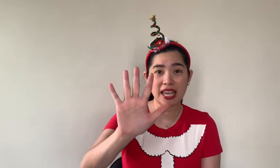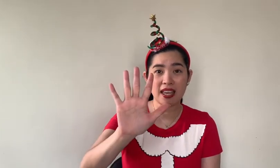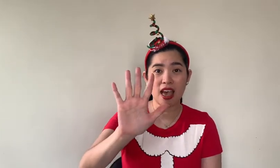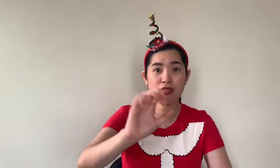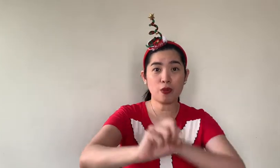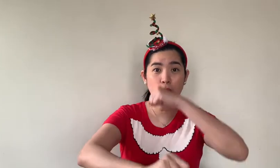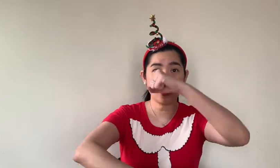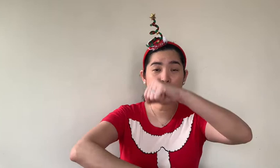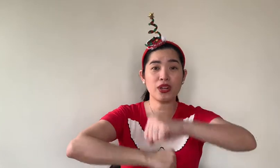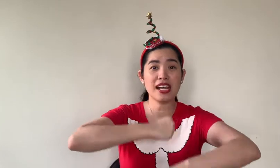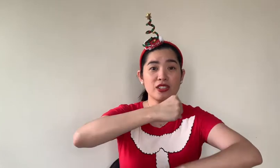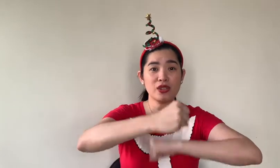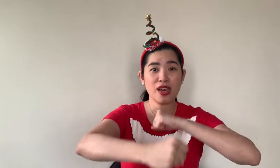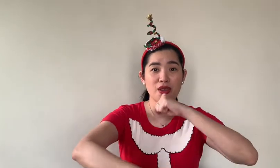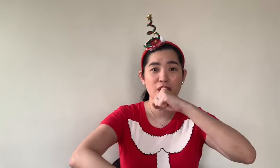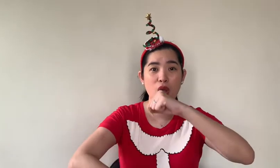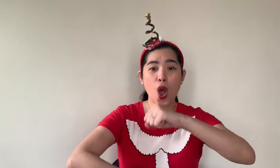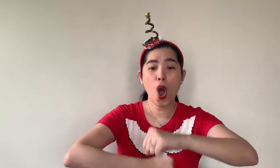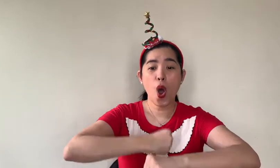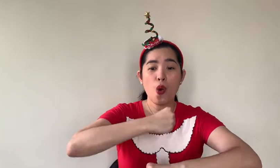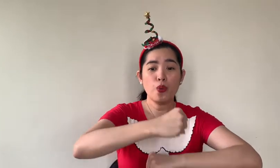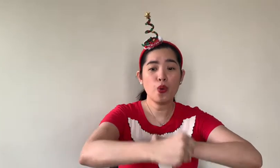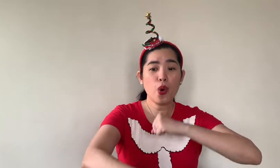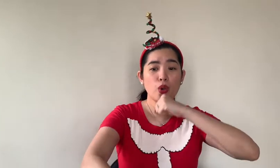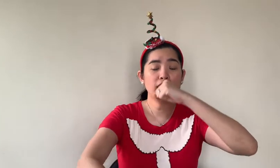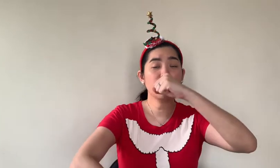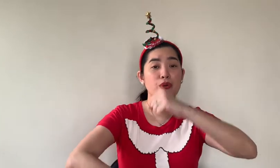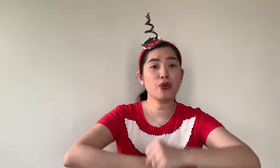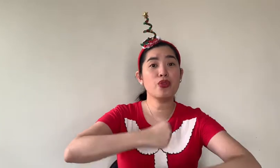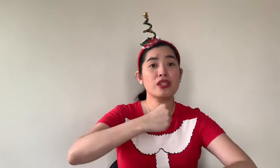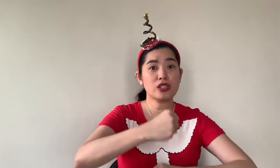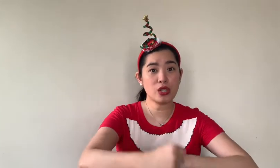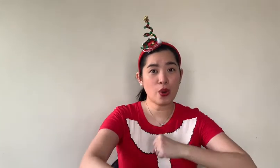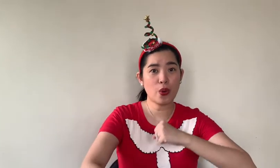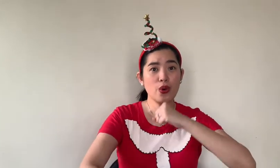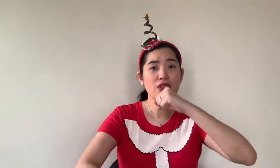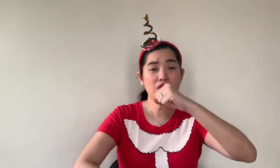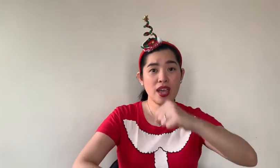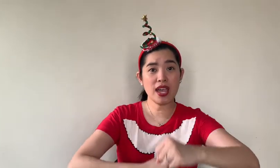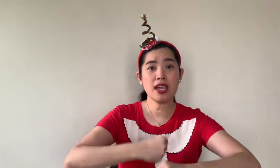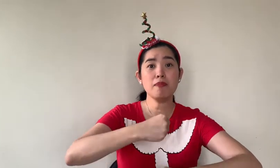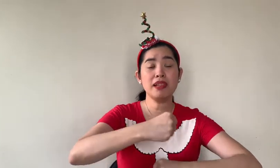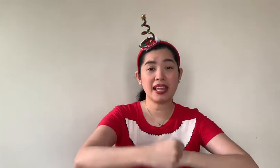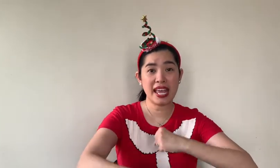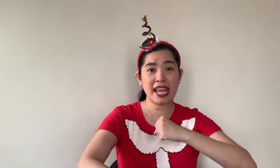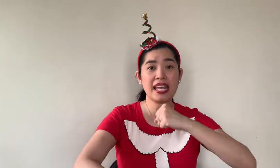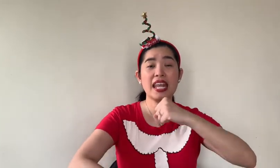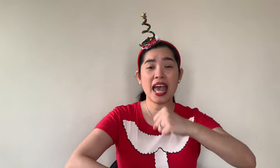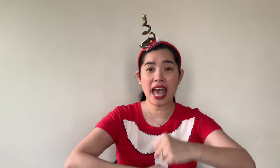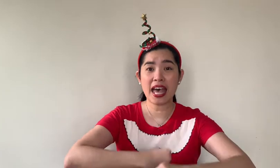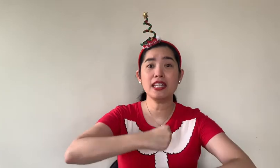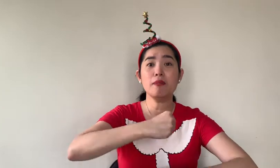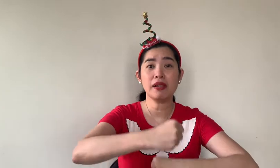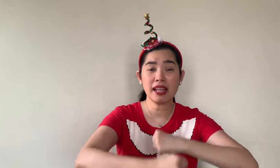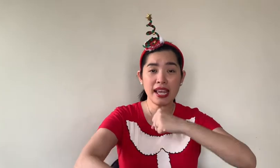and then roll your hands together. Rolling through the snow, they played and played.